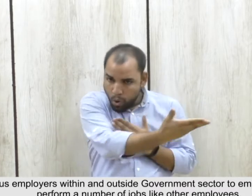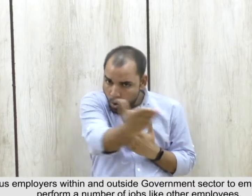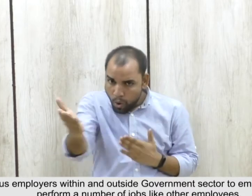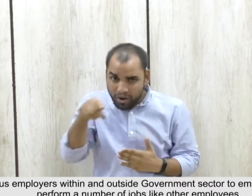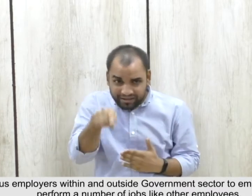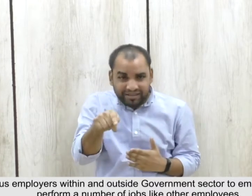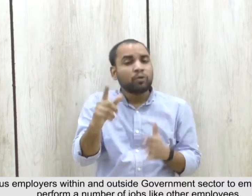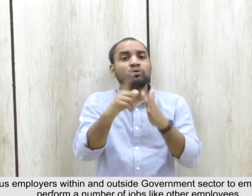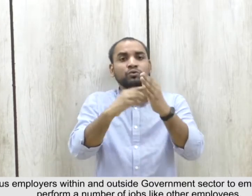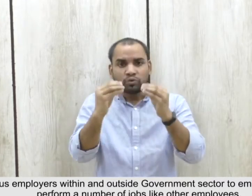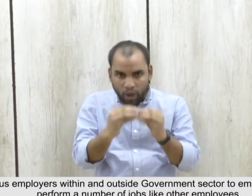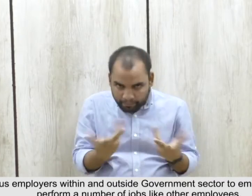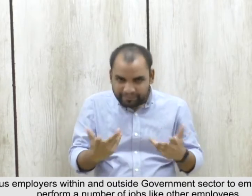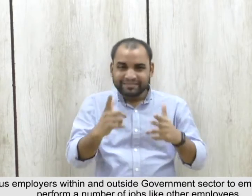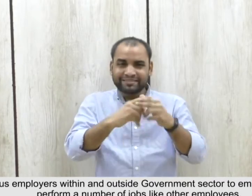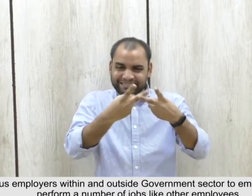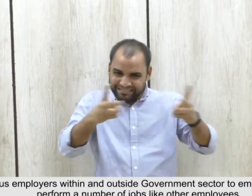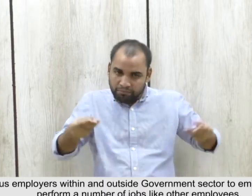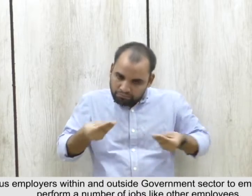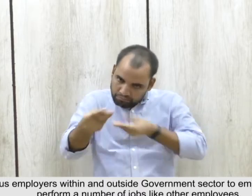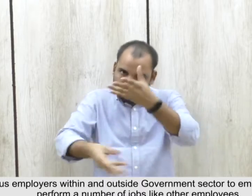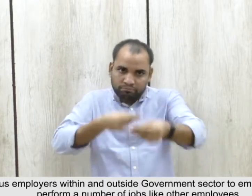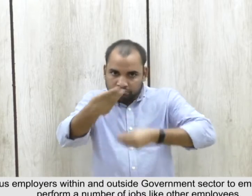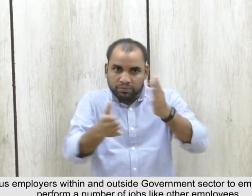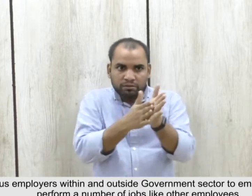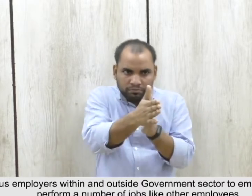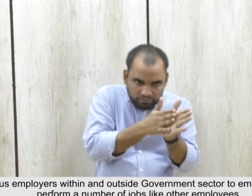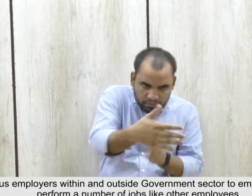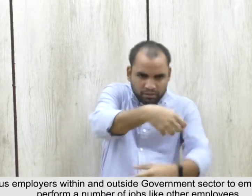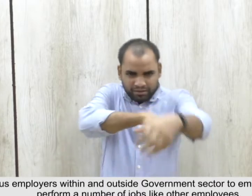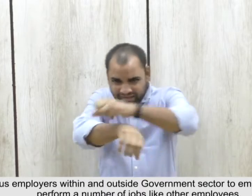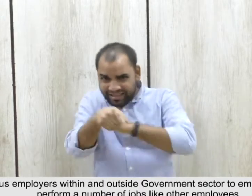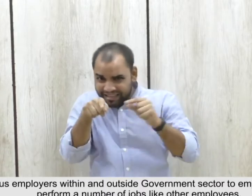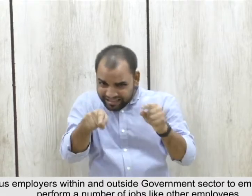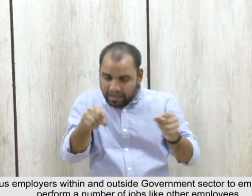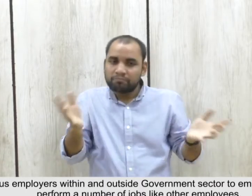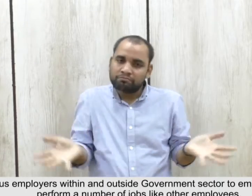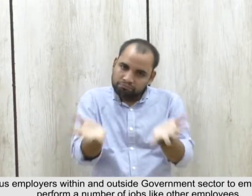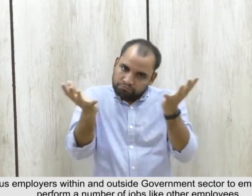to employ the PWDs who can perform a number of jobs like other employees. 9.17.